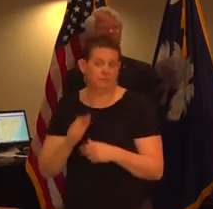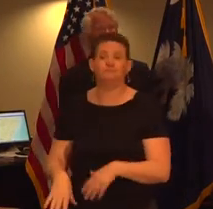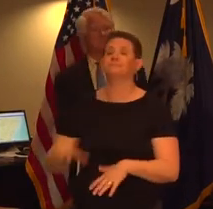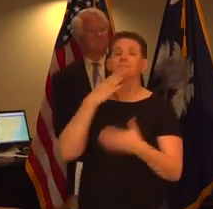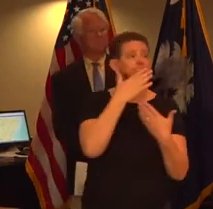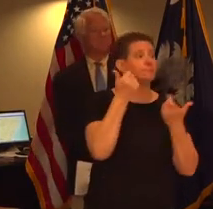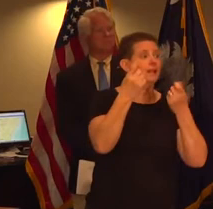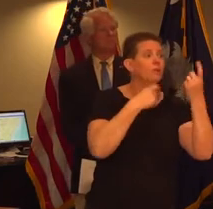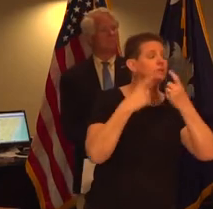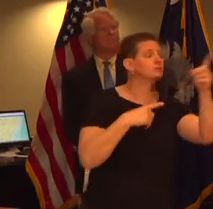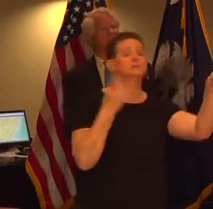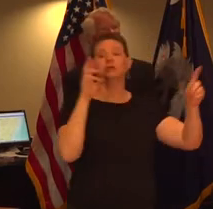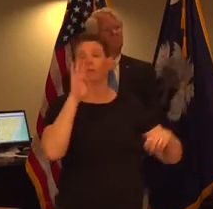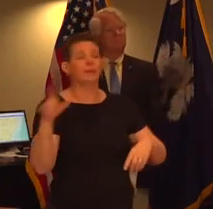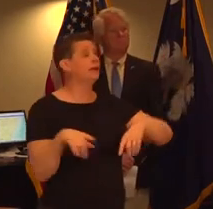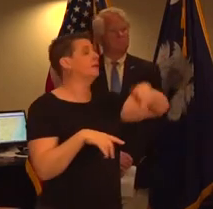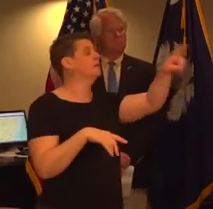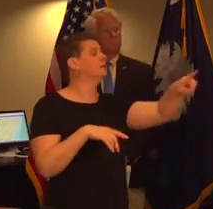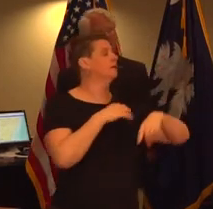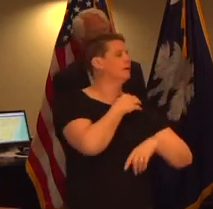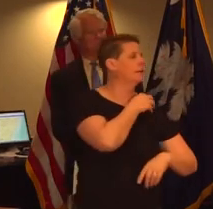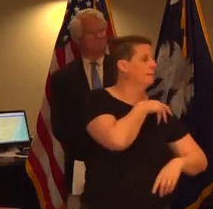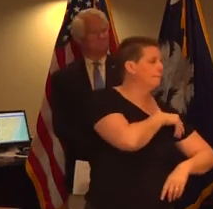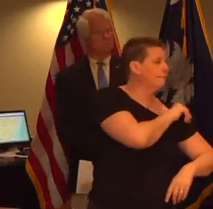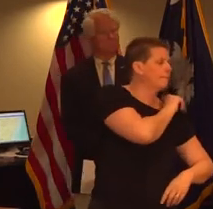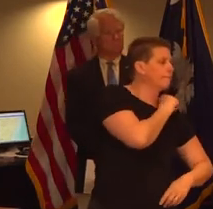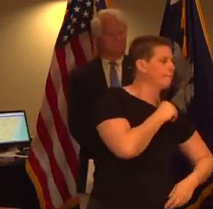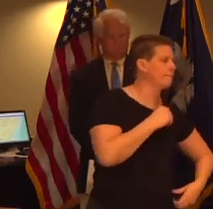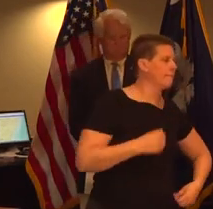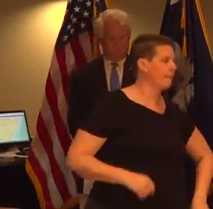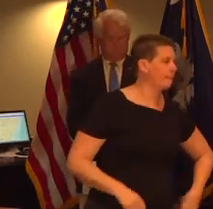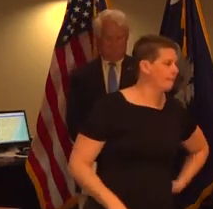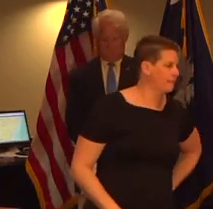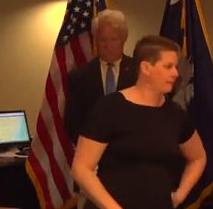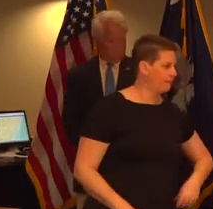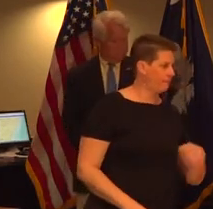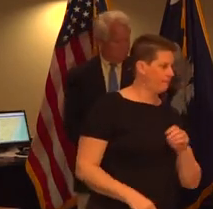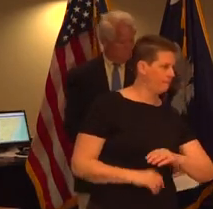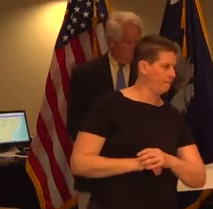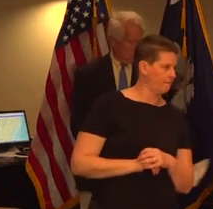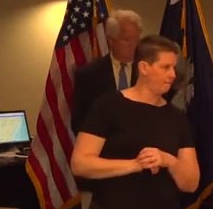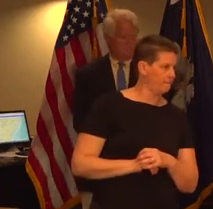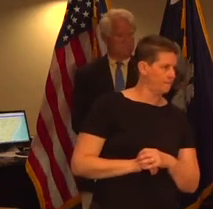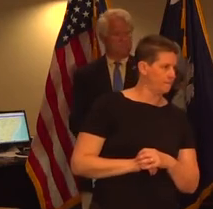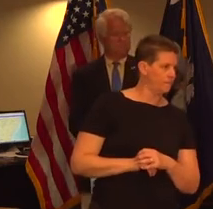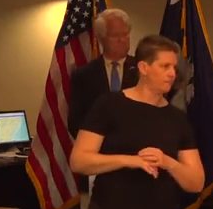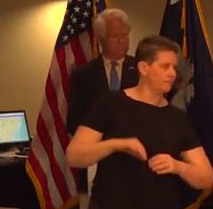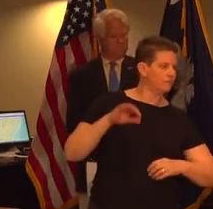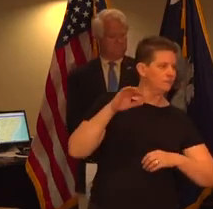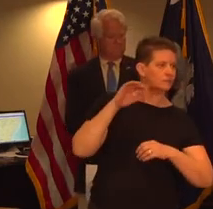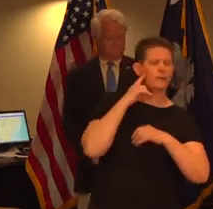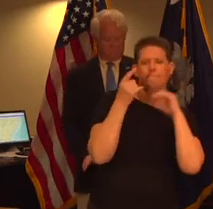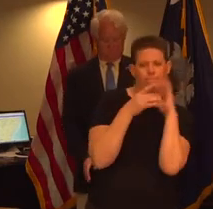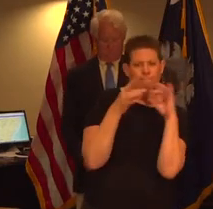transitioning from you know just looking at the current contact tracing to higher priority areas people that are higher